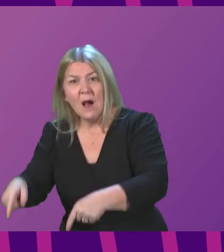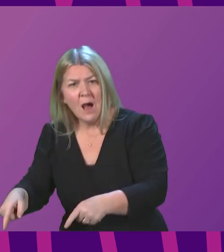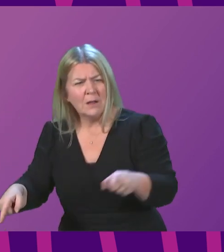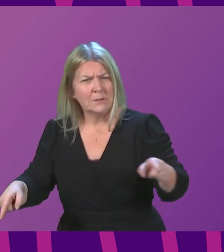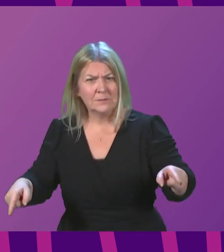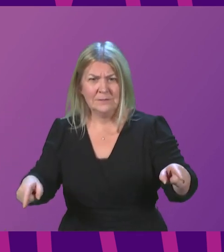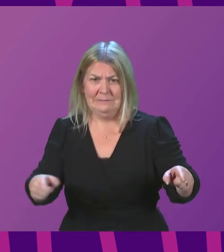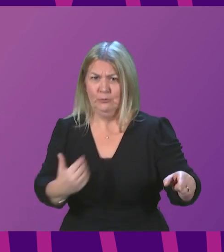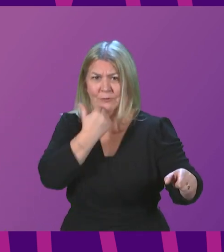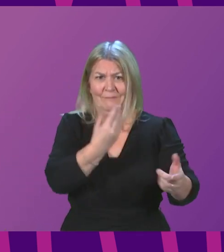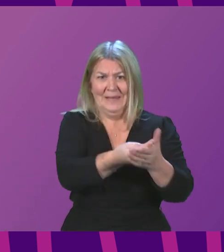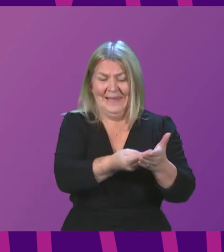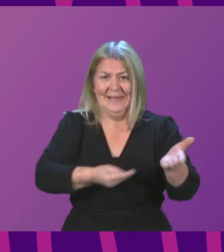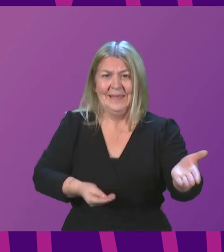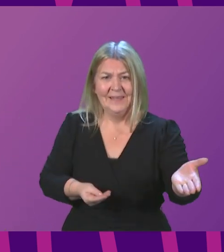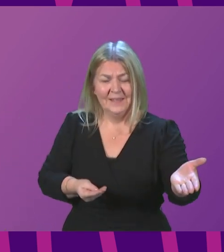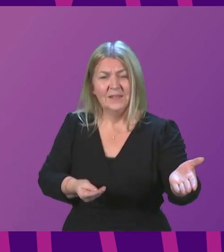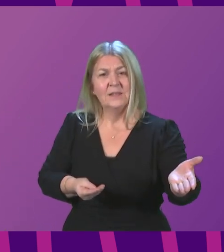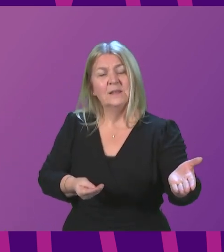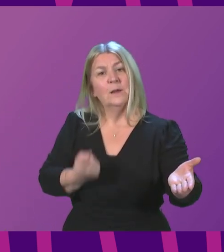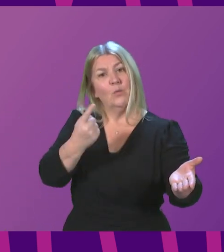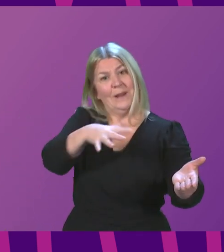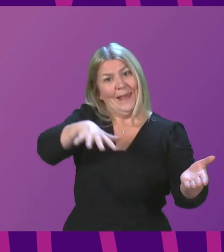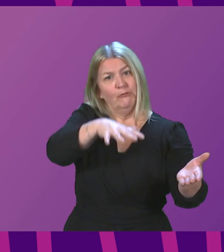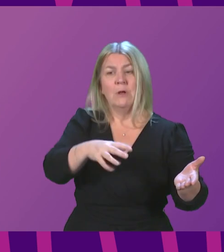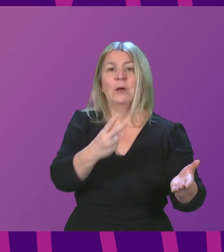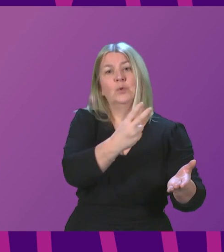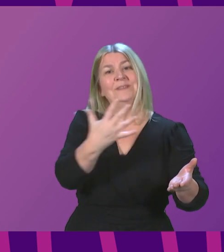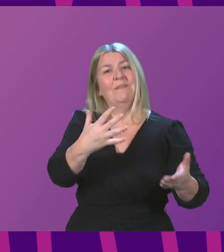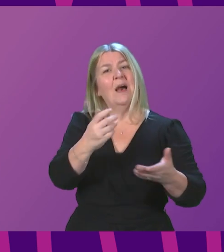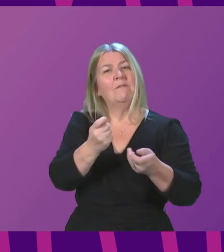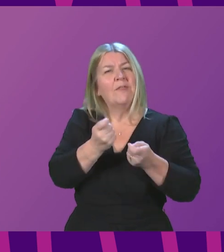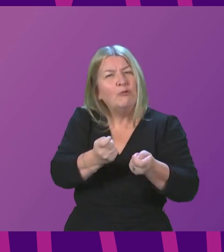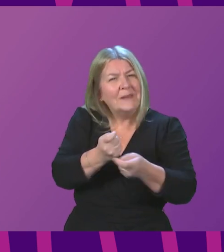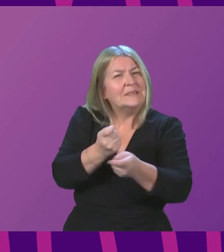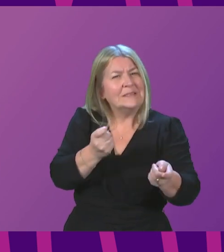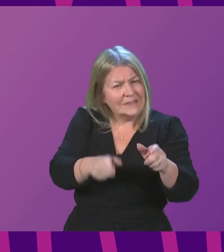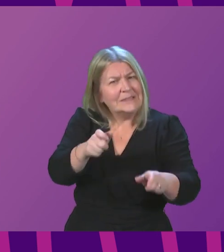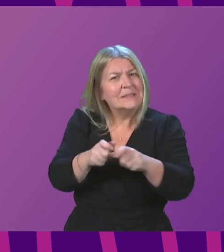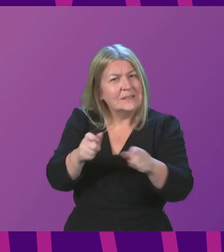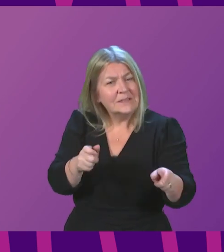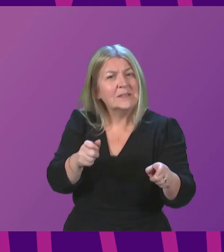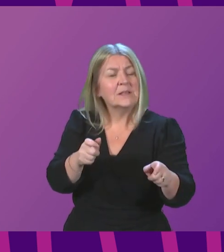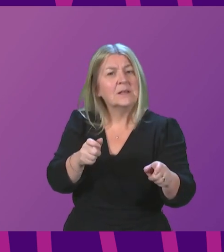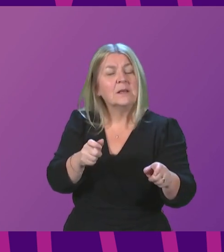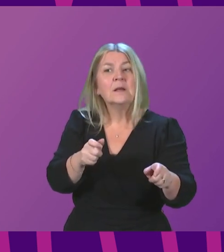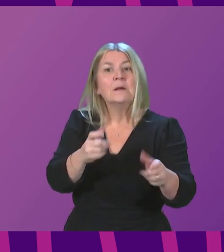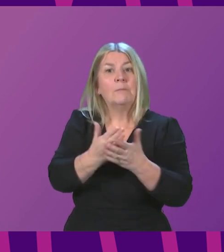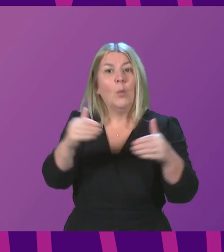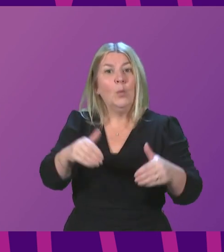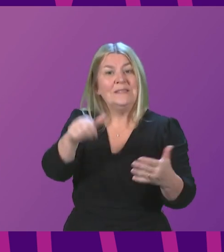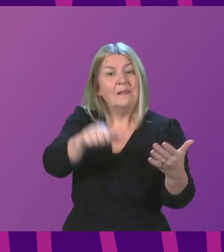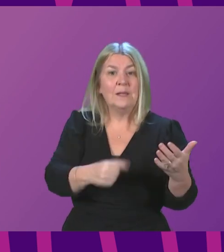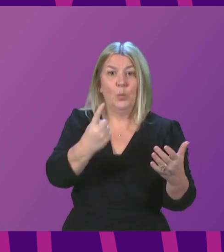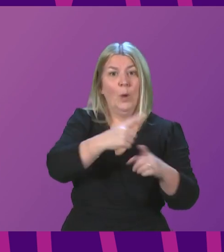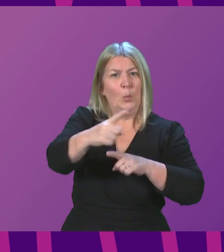funding in Kumarlach Station Community Village have 25 therapists delivering mental health interventions with a waiting list of only one week yet